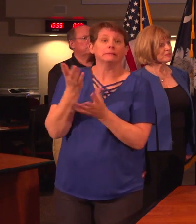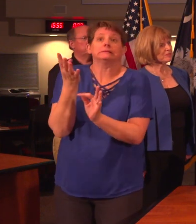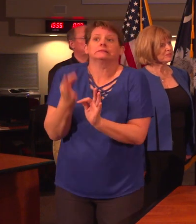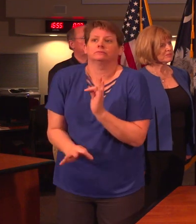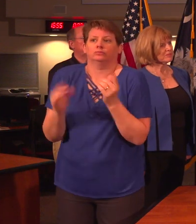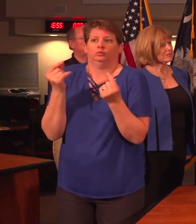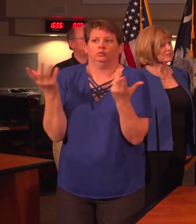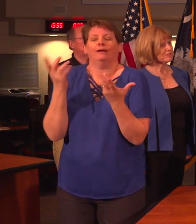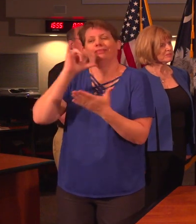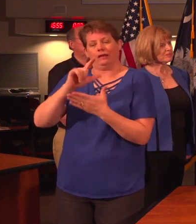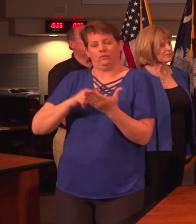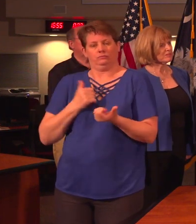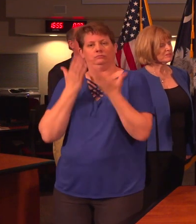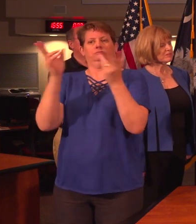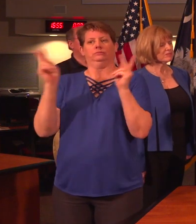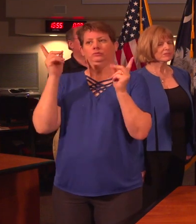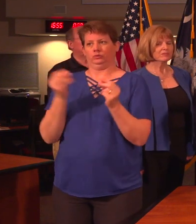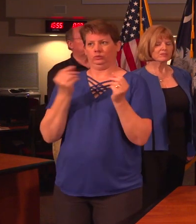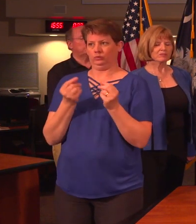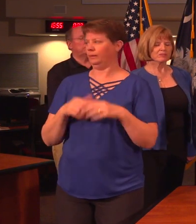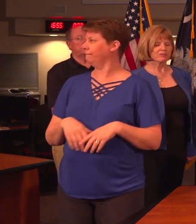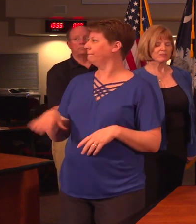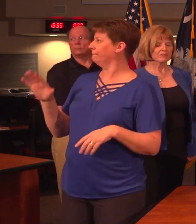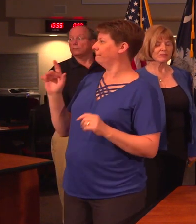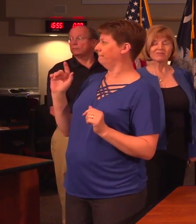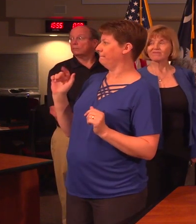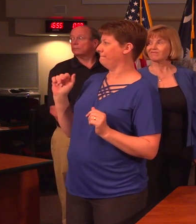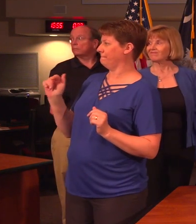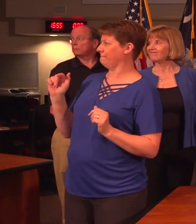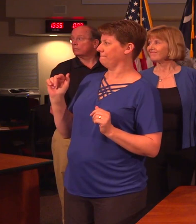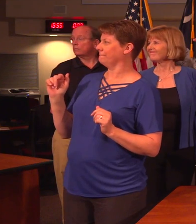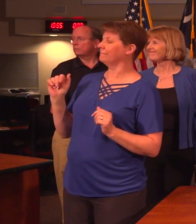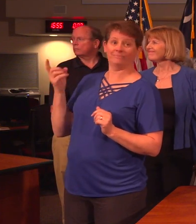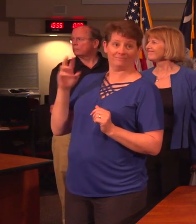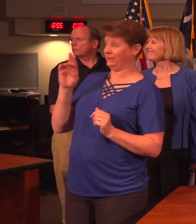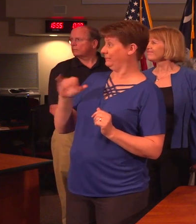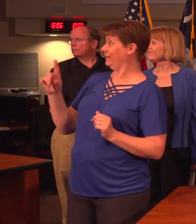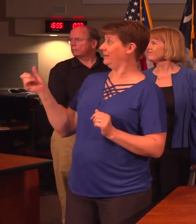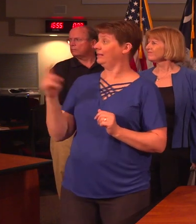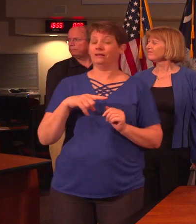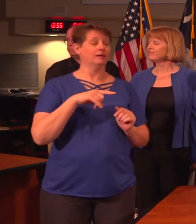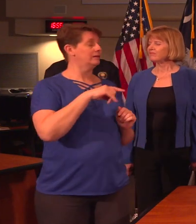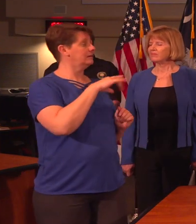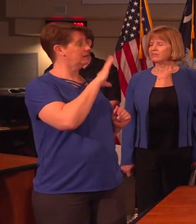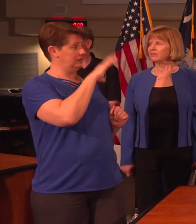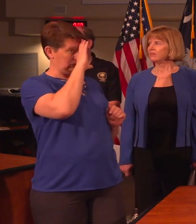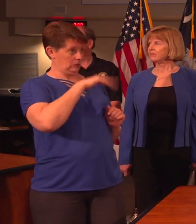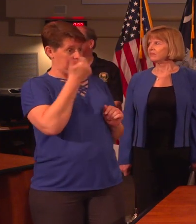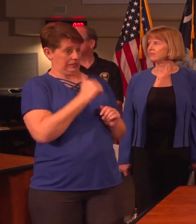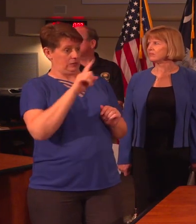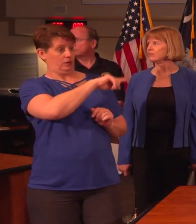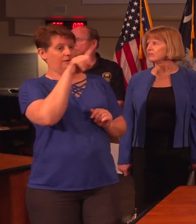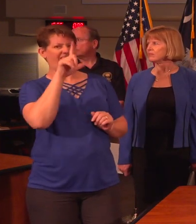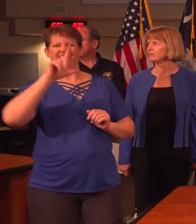and so that's what we're advising people to do. Dr. Bell? Yes? As far as you know, is anyone else in that